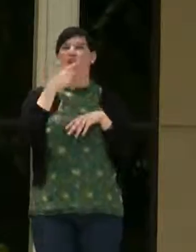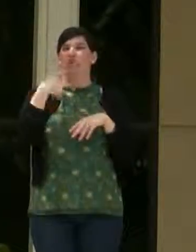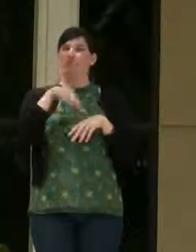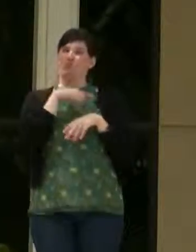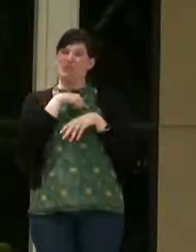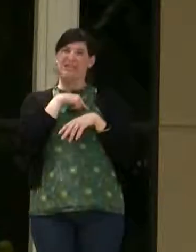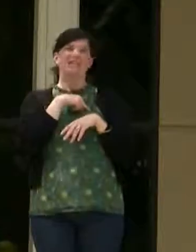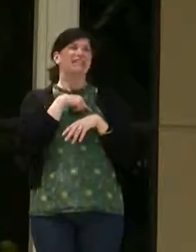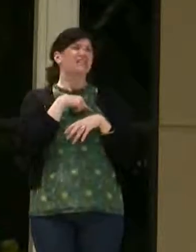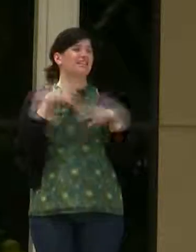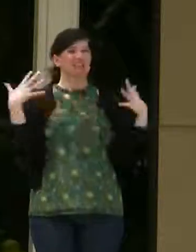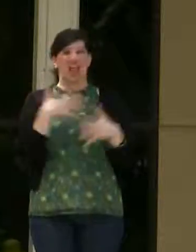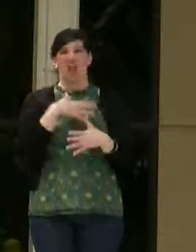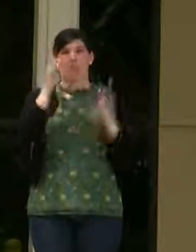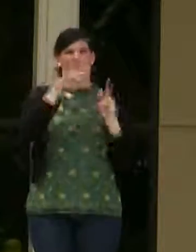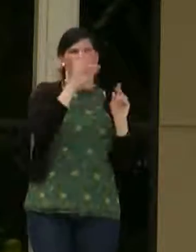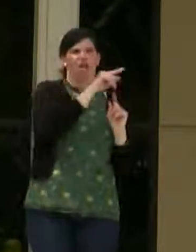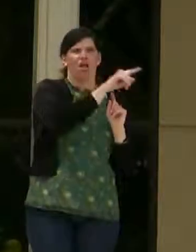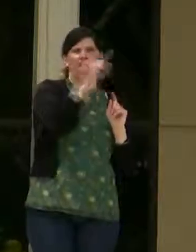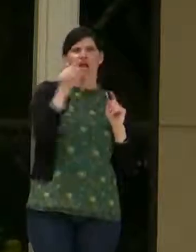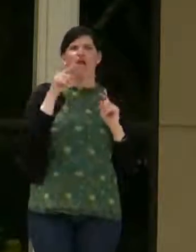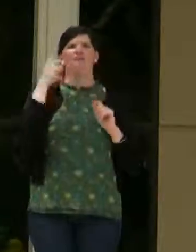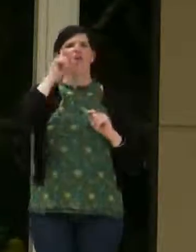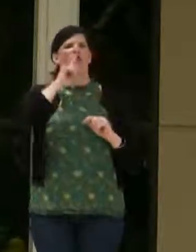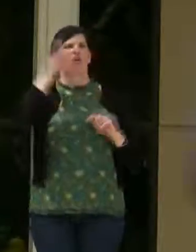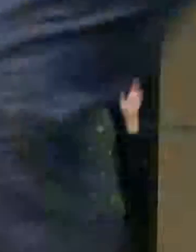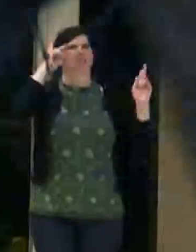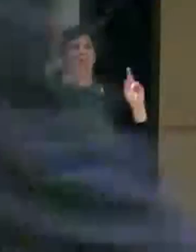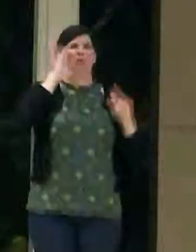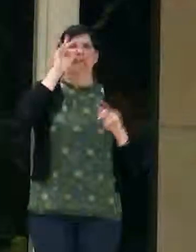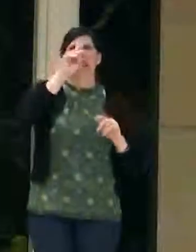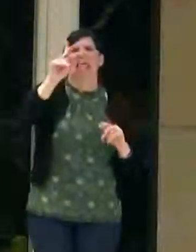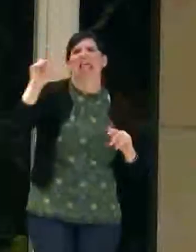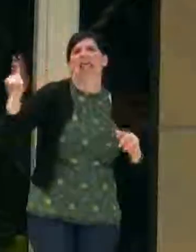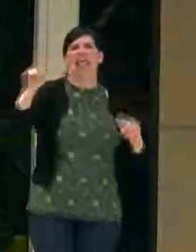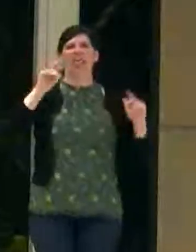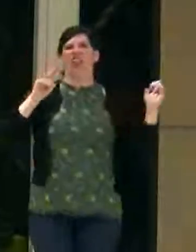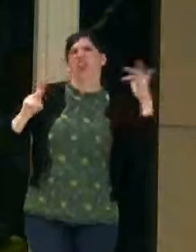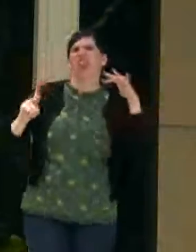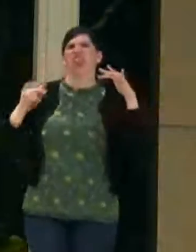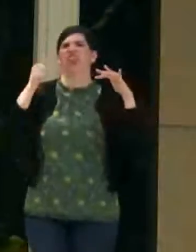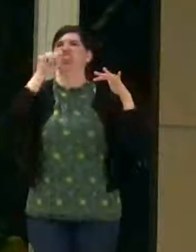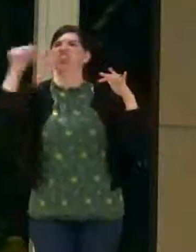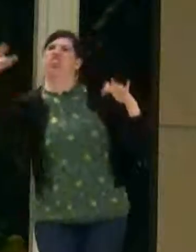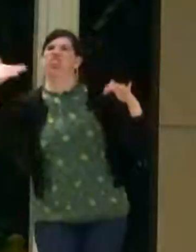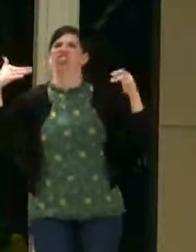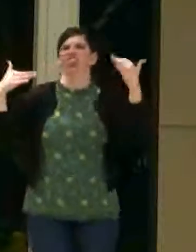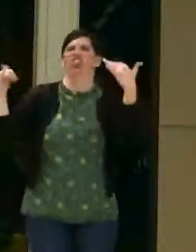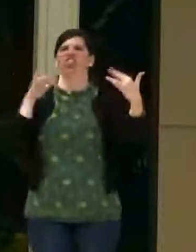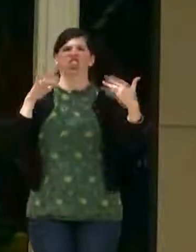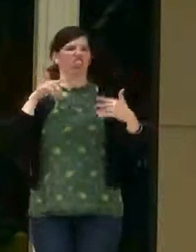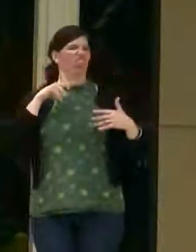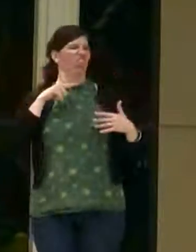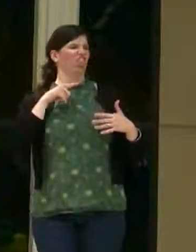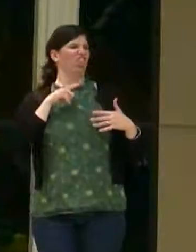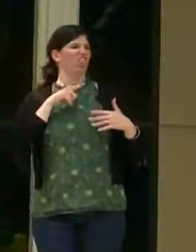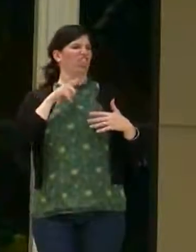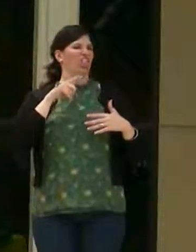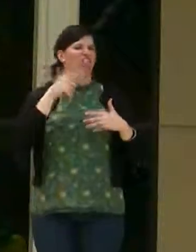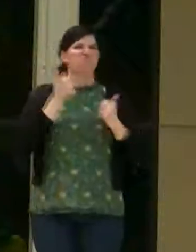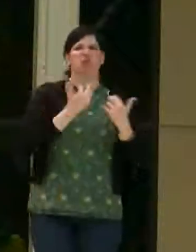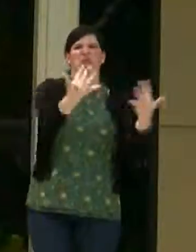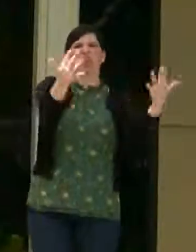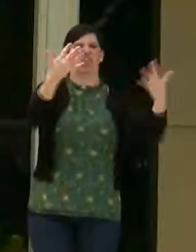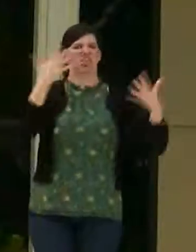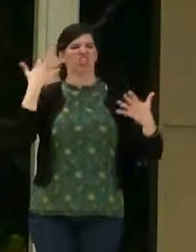out, when people found out, we were like, okay, we're going to have the KKK, we're going to have everybody come that hates us, and try to burn us down and get us out of there.